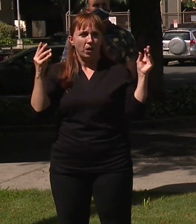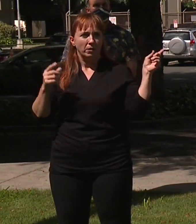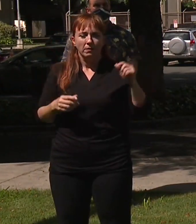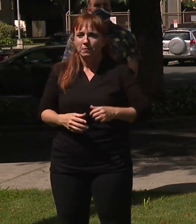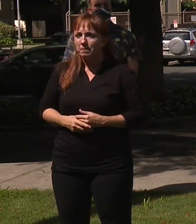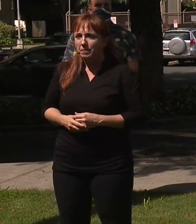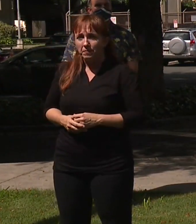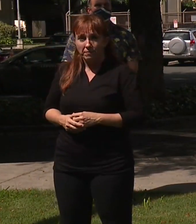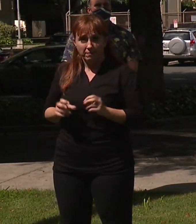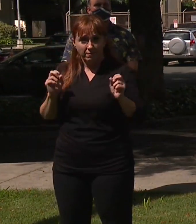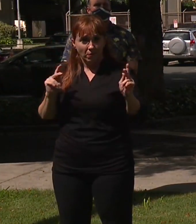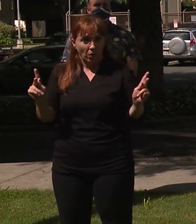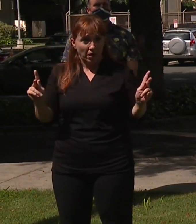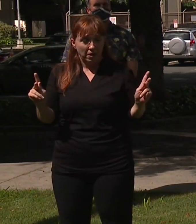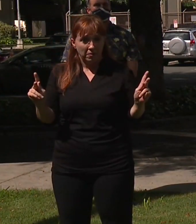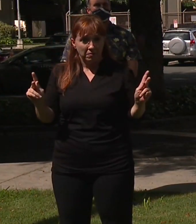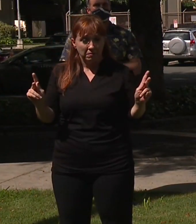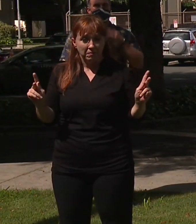OK,